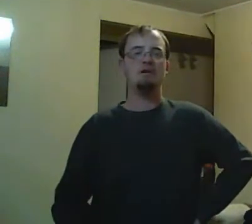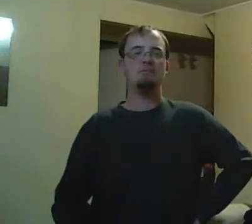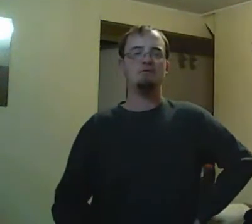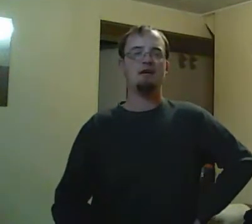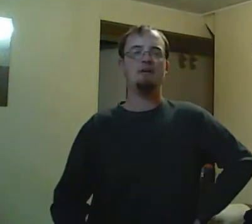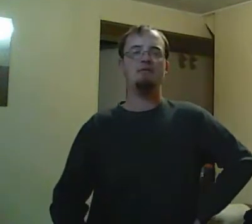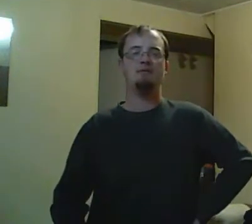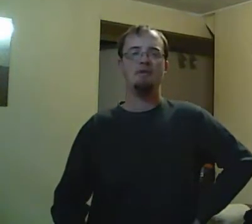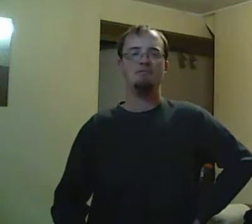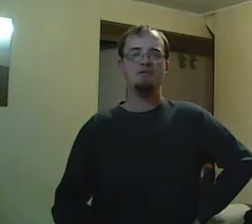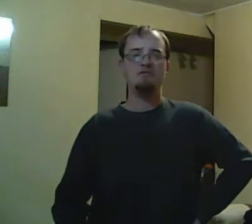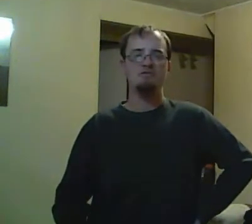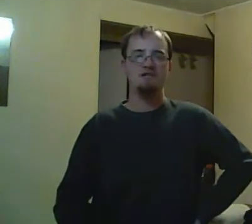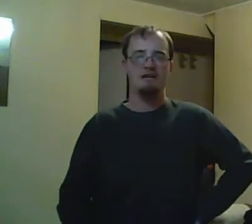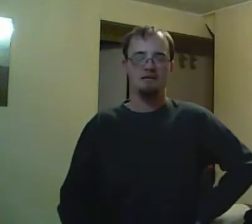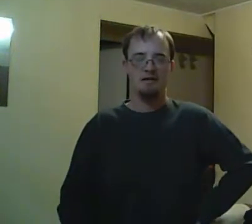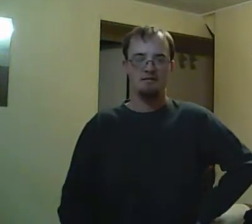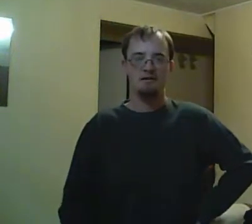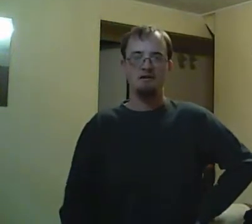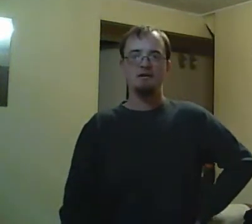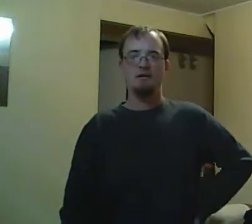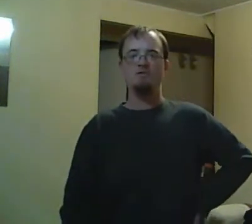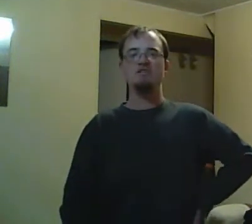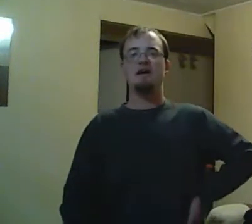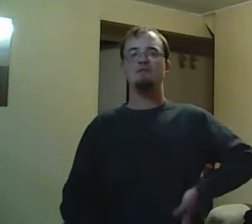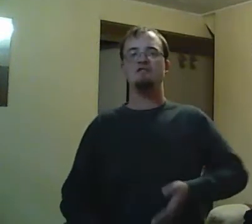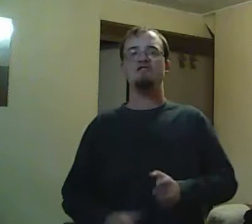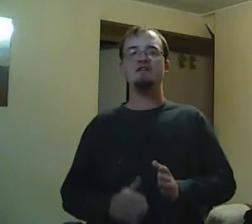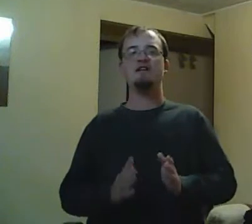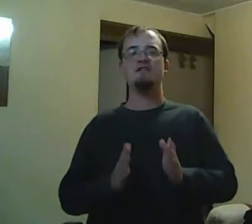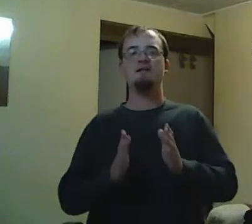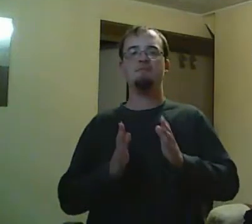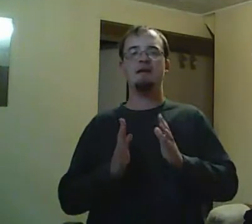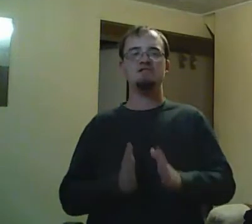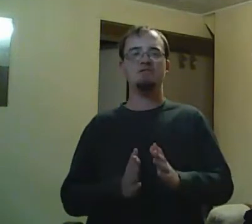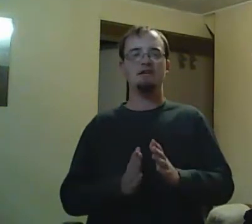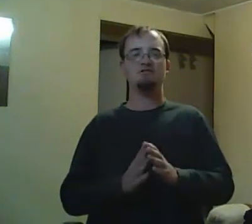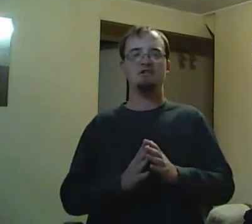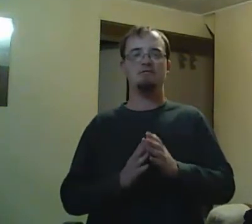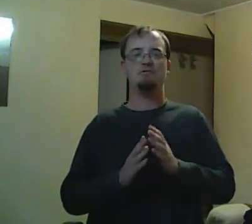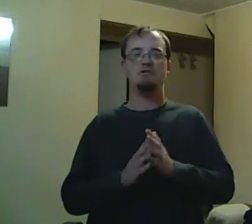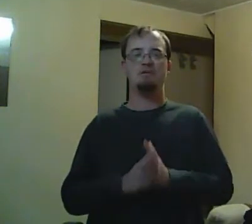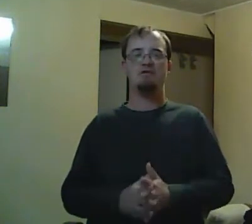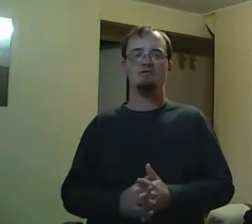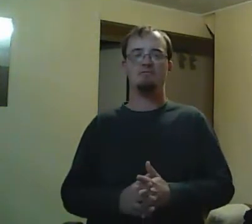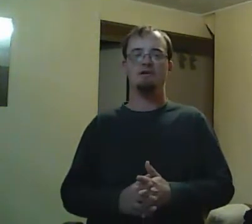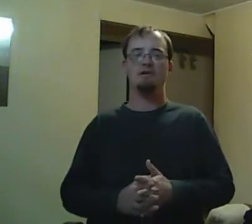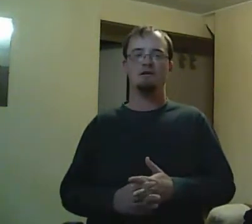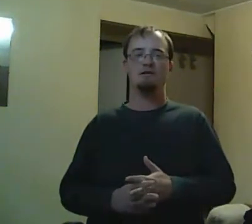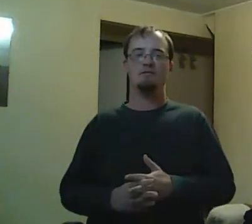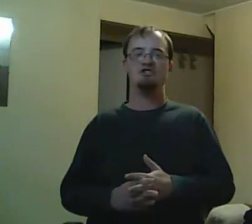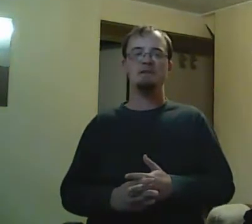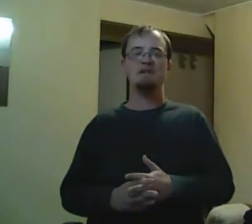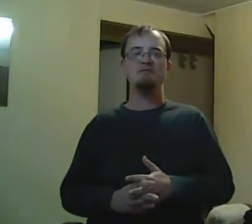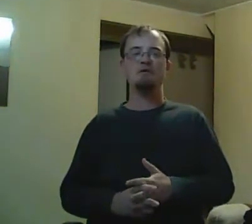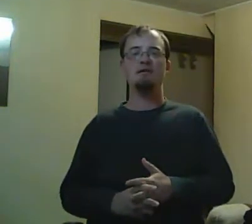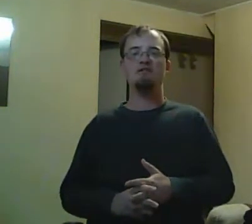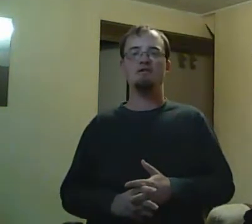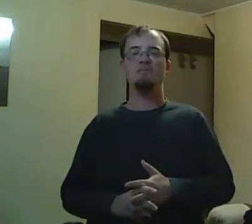cannot blame her, is that the students were going to use this cause as a way to destroy Rick for his domestic violence thing.